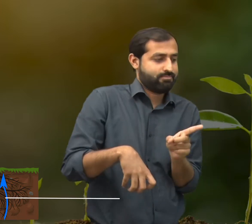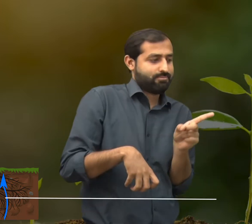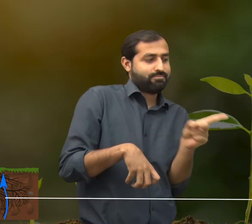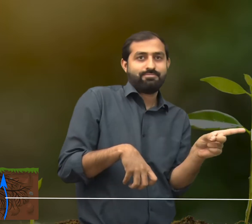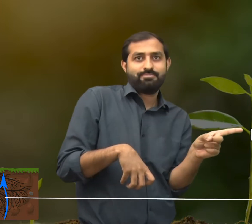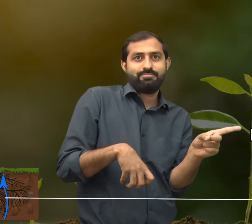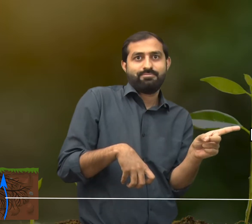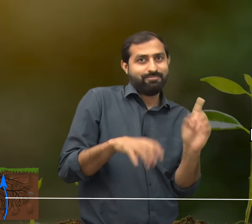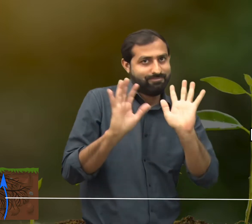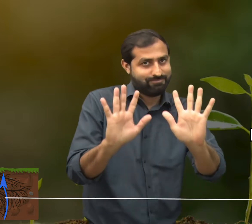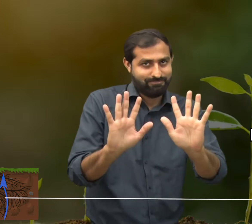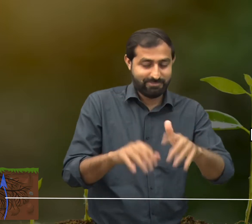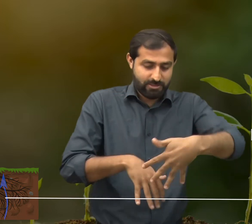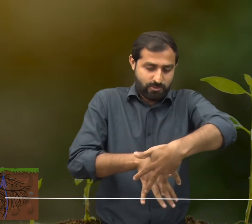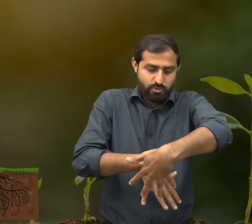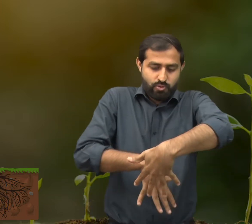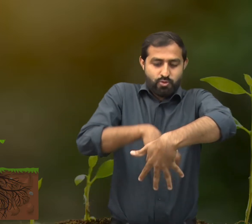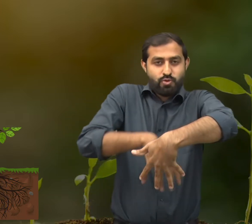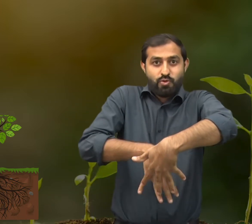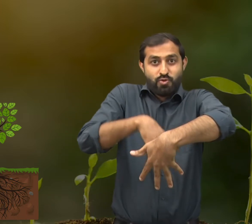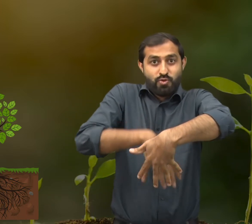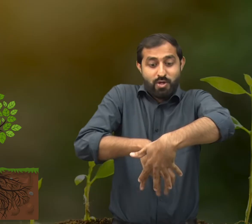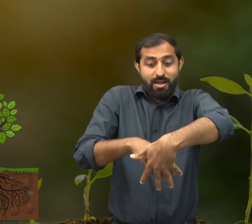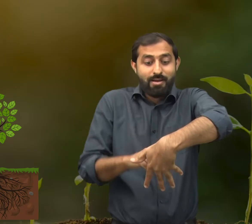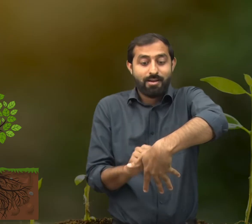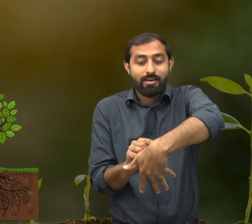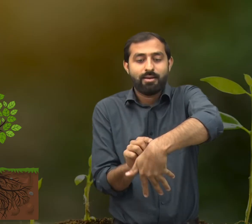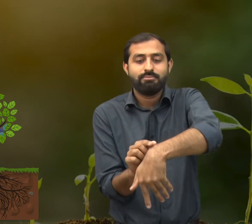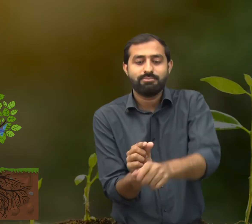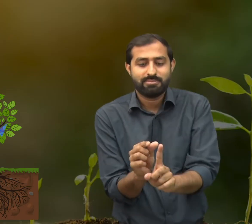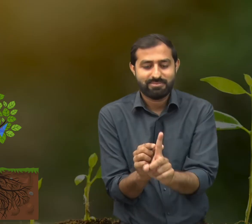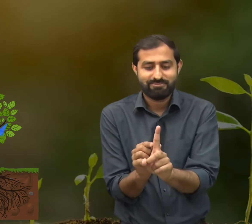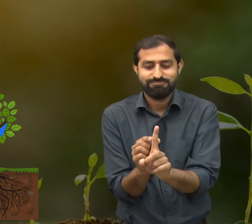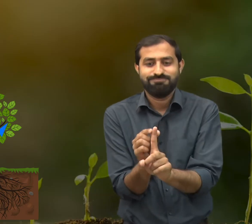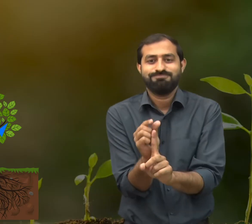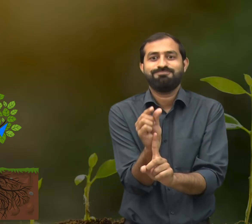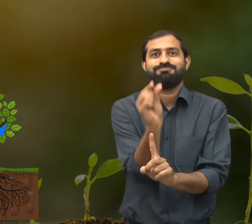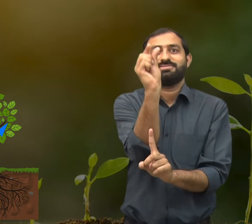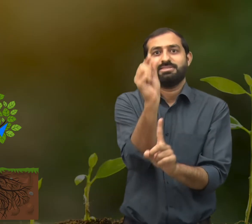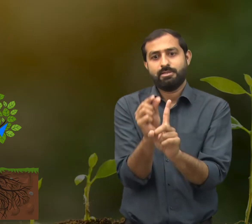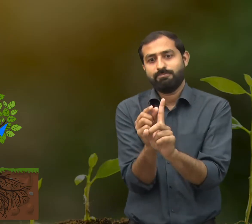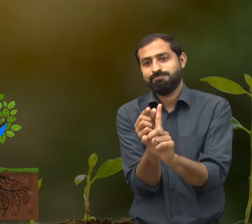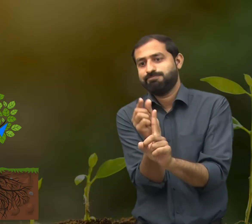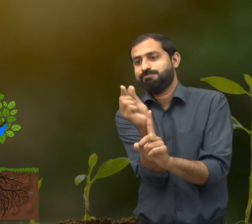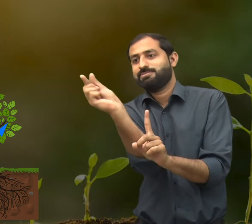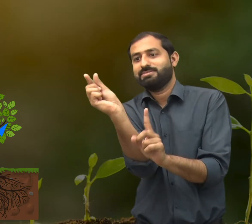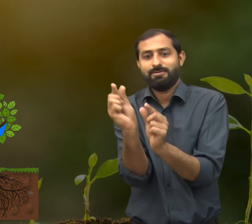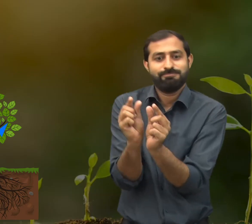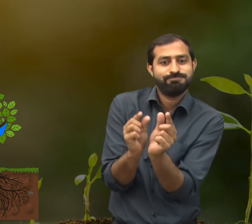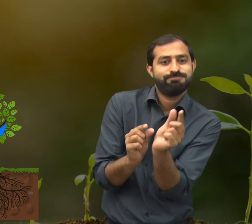fluid mixture is called raw sap. Raw sap flows up to the roots through the stem and